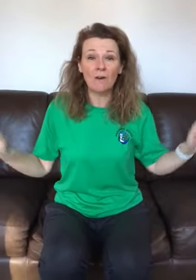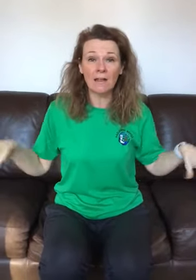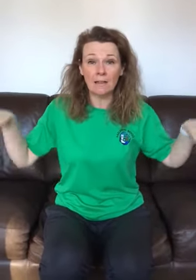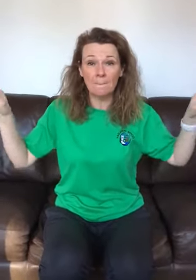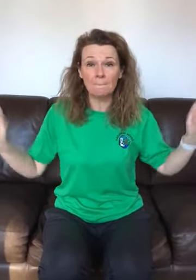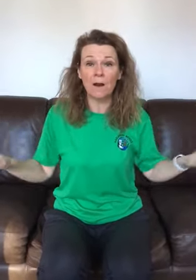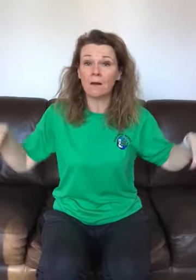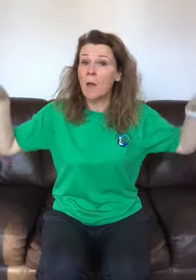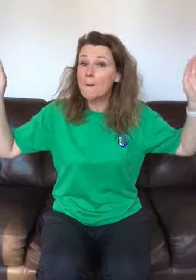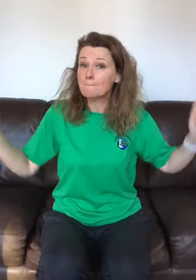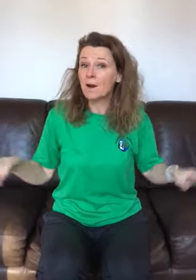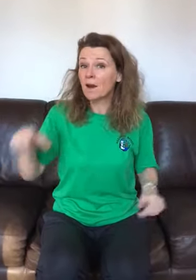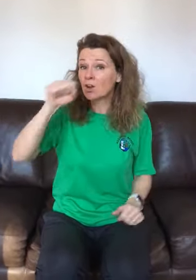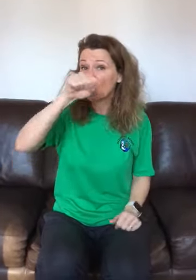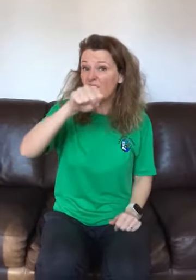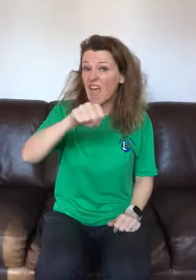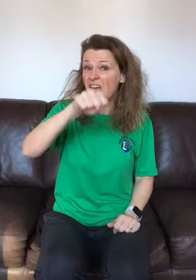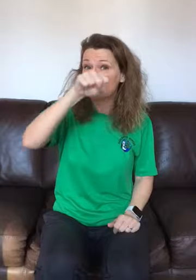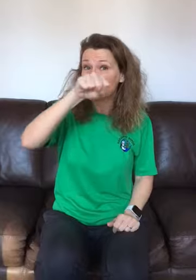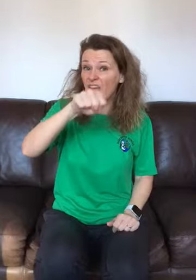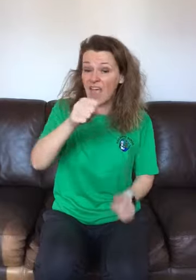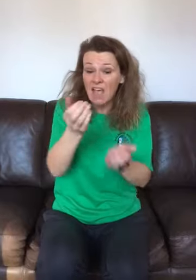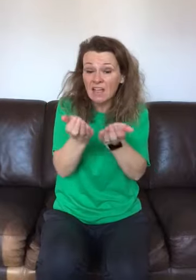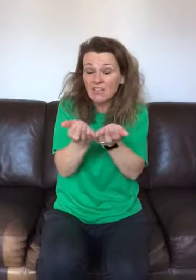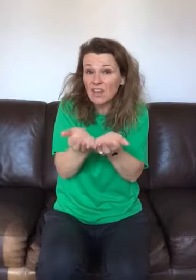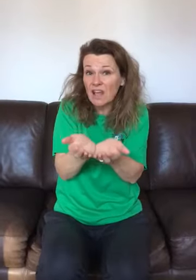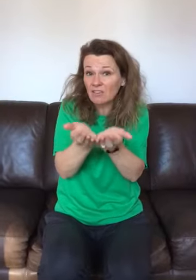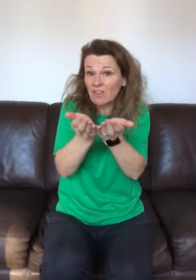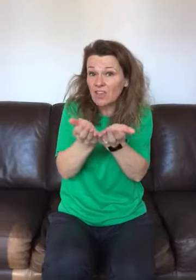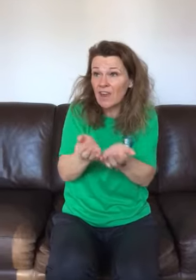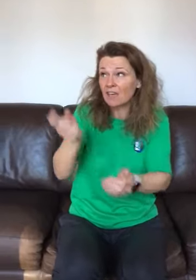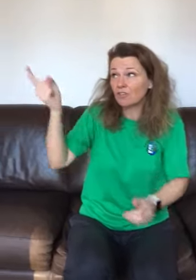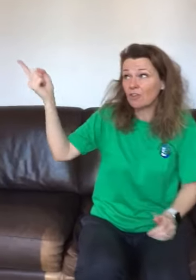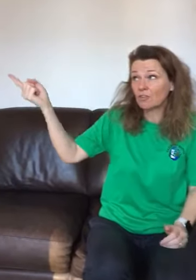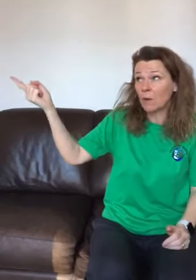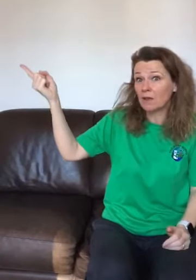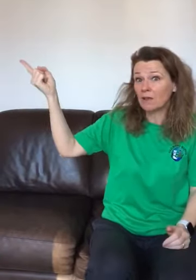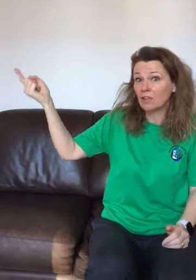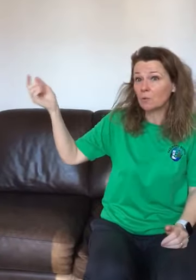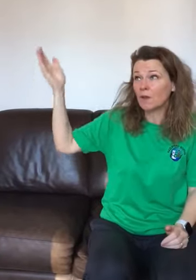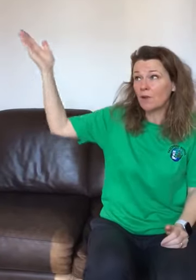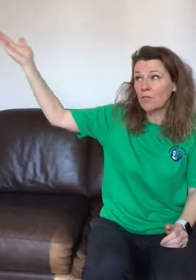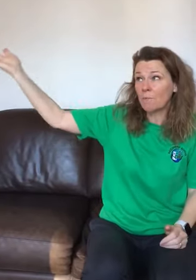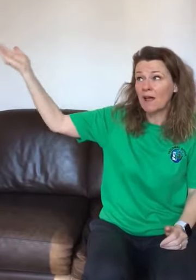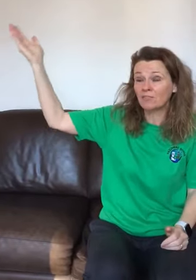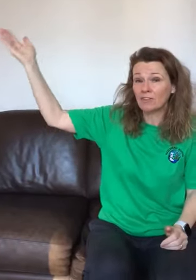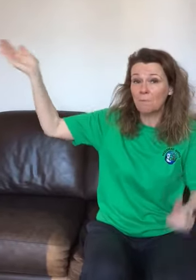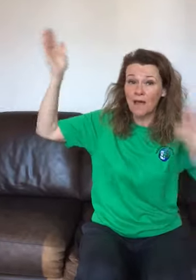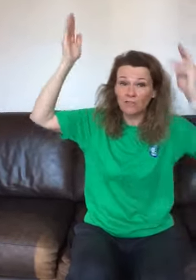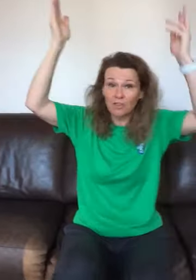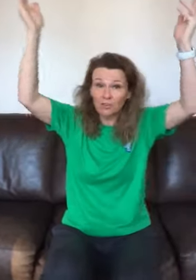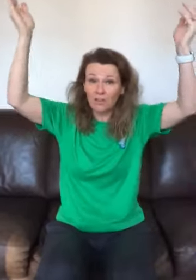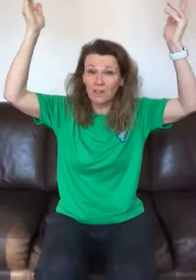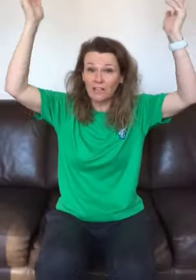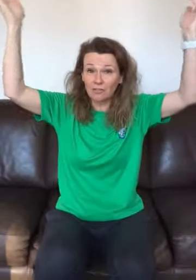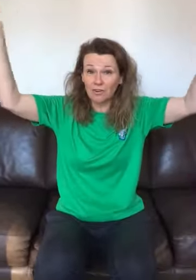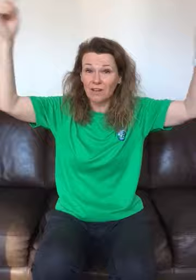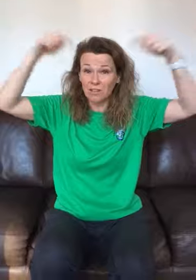rattling bird bird on the egg and the egg in the nest and the nest on the twig and the twig on the branch and the branch on the tree in the tree in the